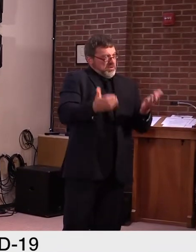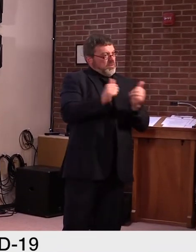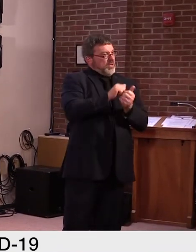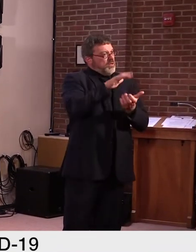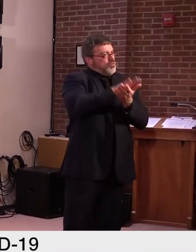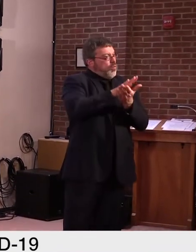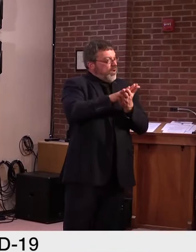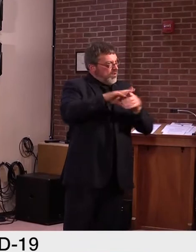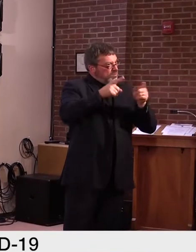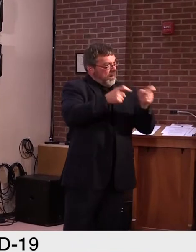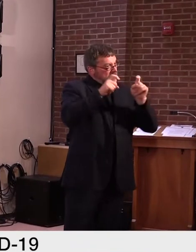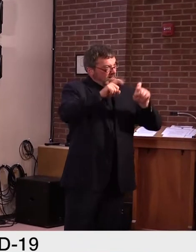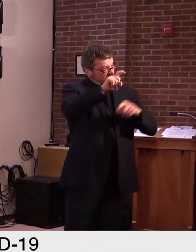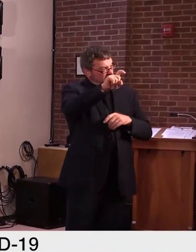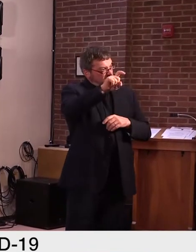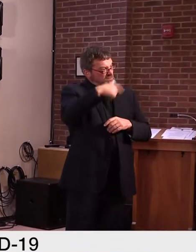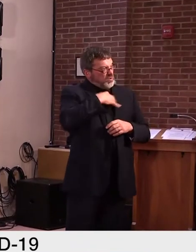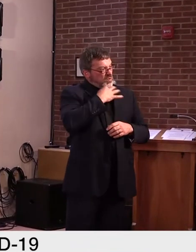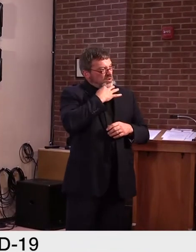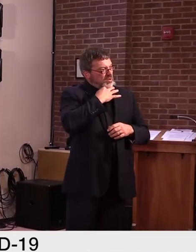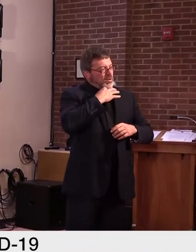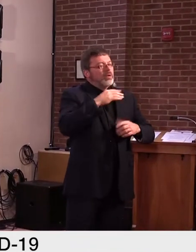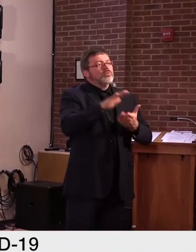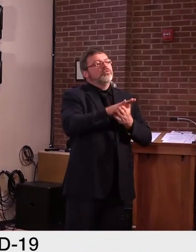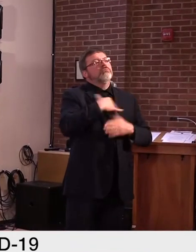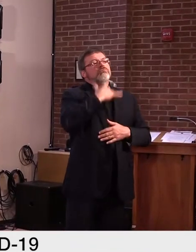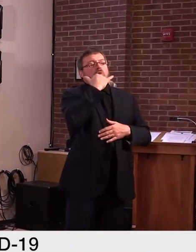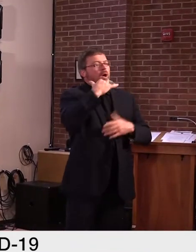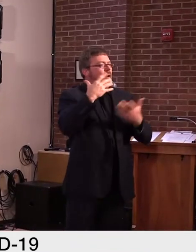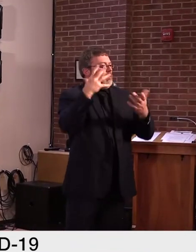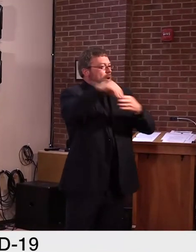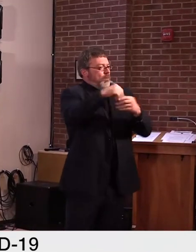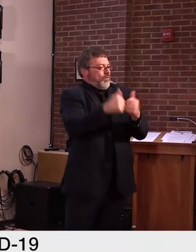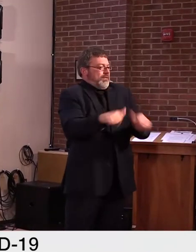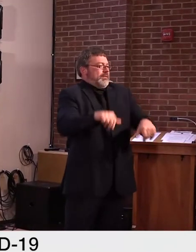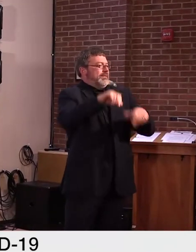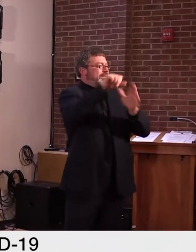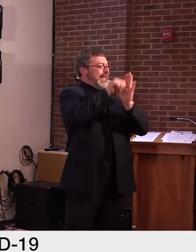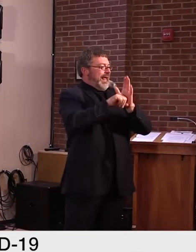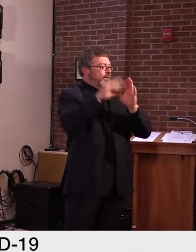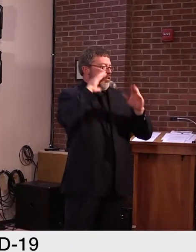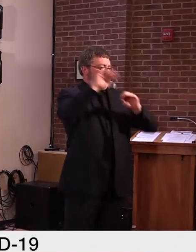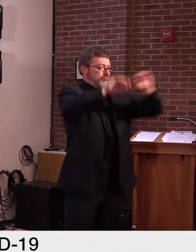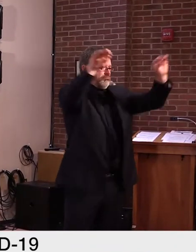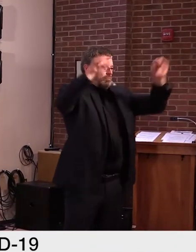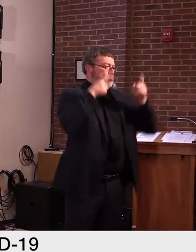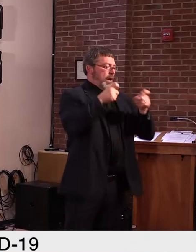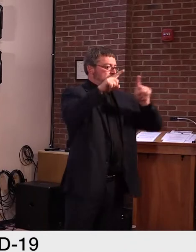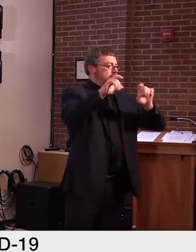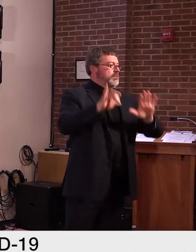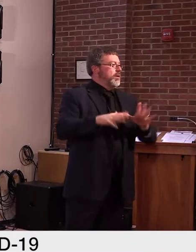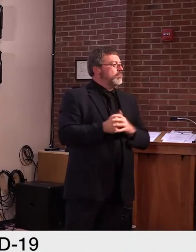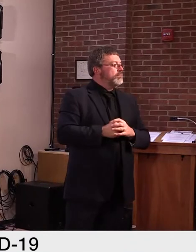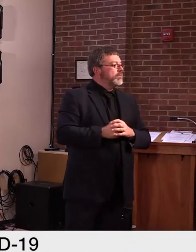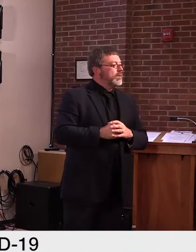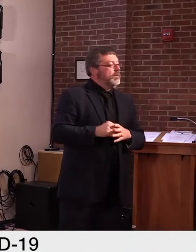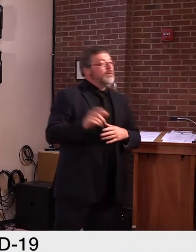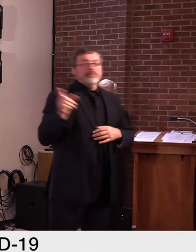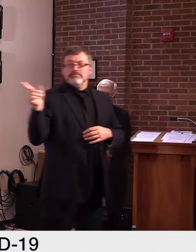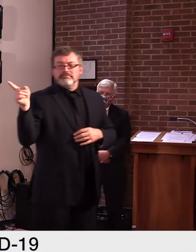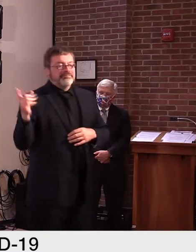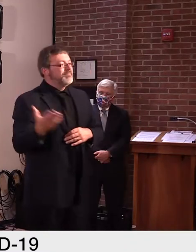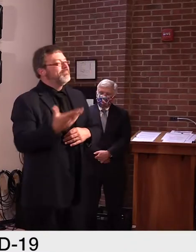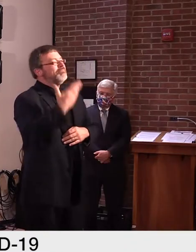Thank you for that question, um, because that's, uh, under intense discussion at the health department right now. Um,